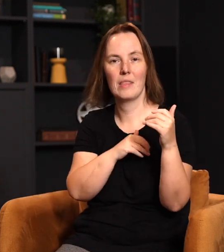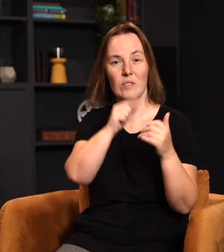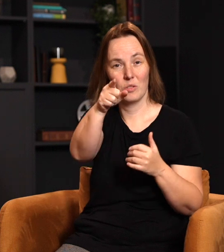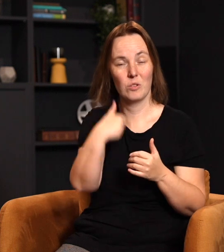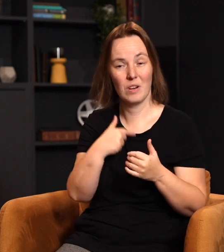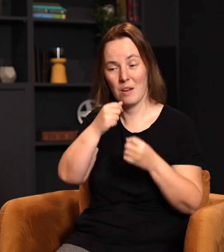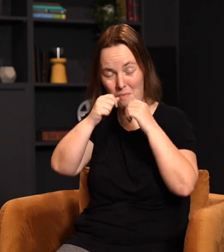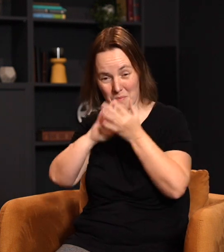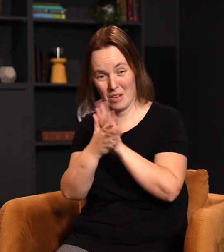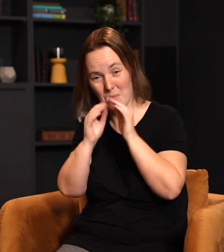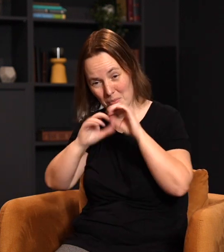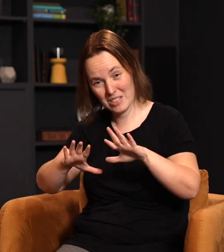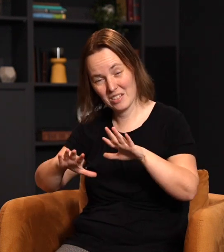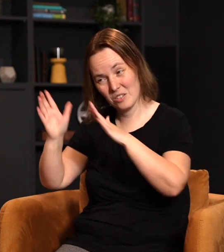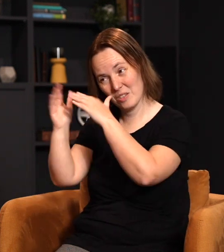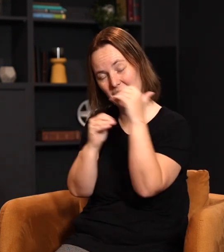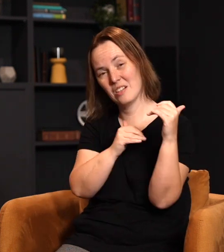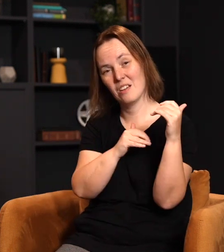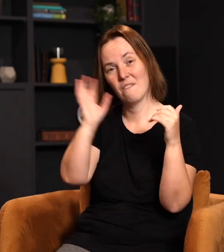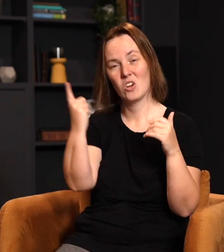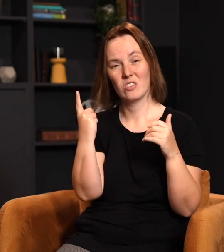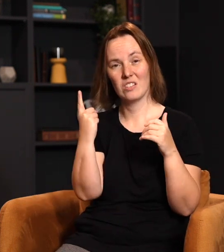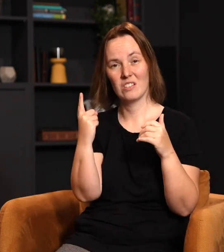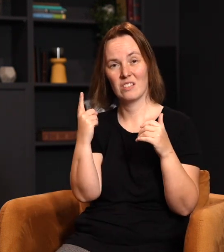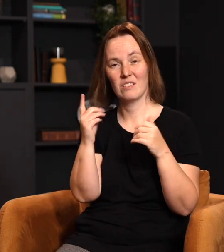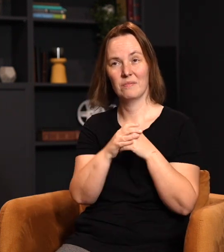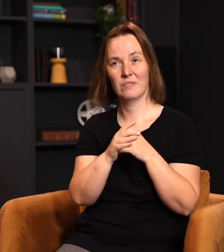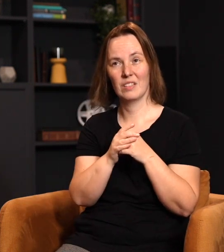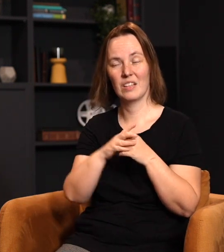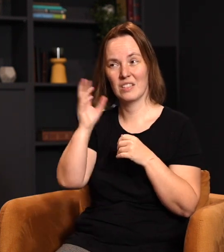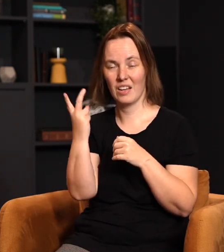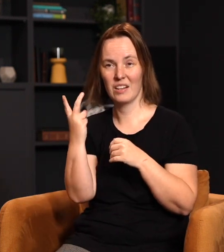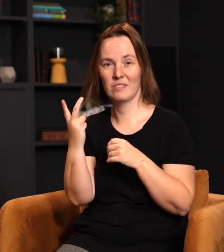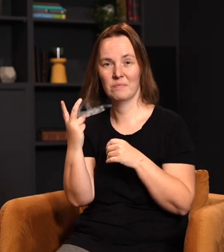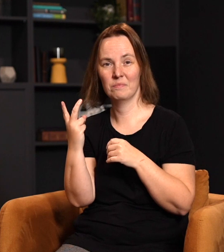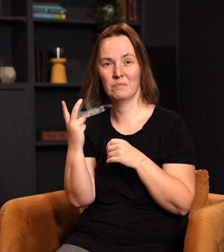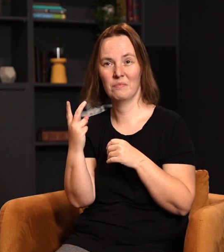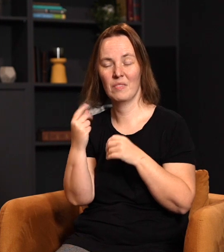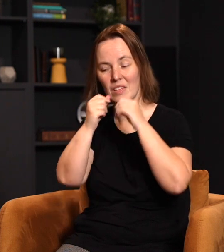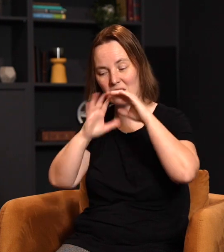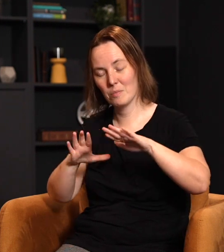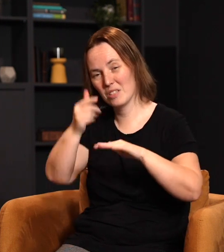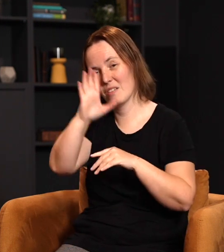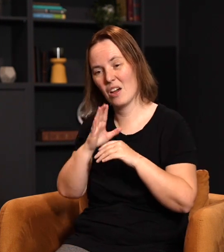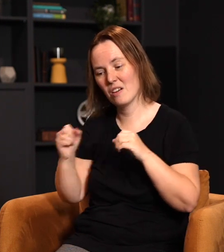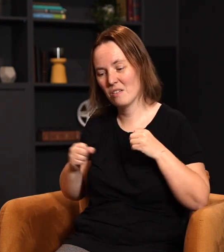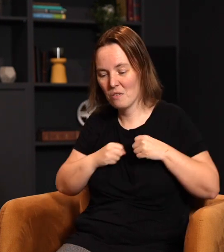that's where you and I become a blessing to our city. First of all, and second, he says, that the blessing of God